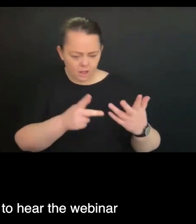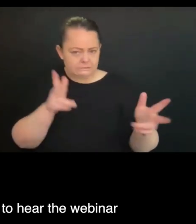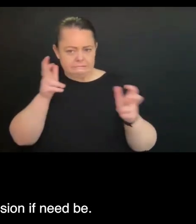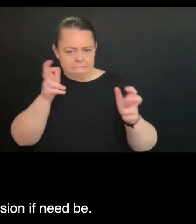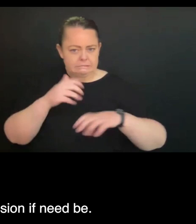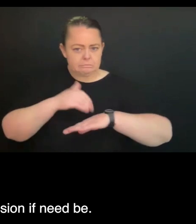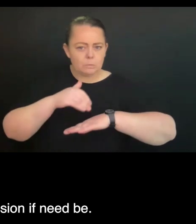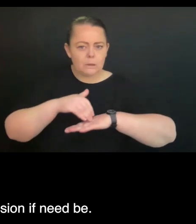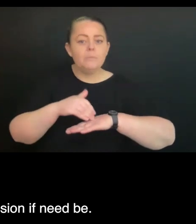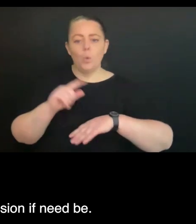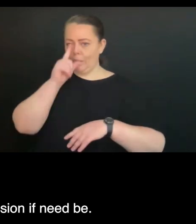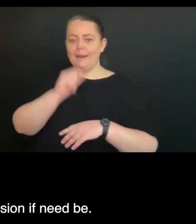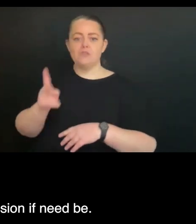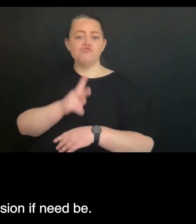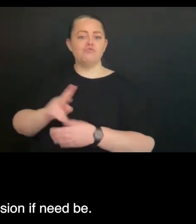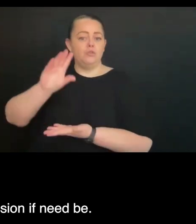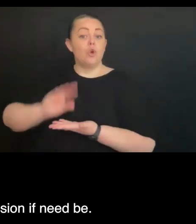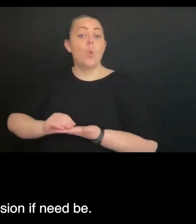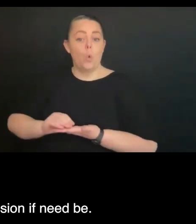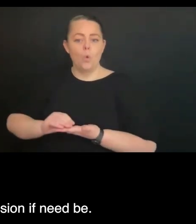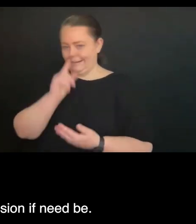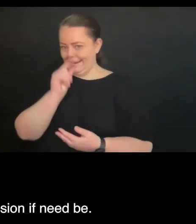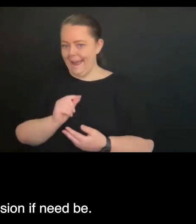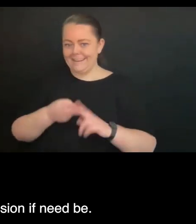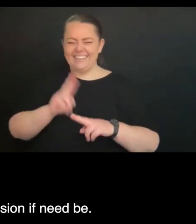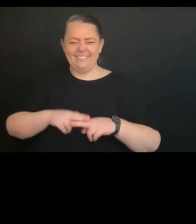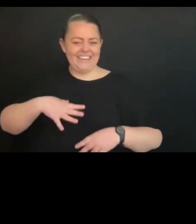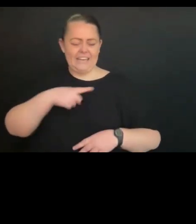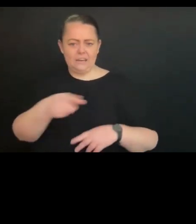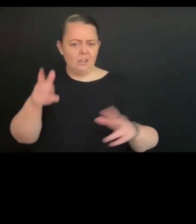webinar, we'll look at re-recording the session if need be.